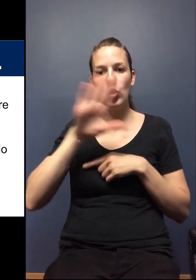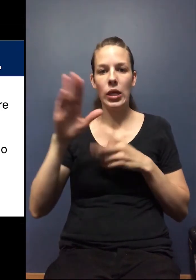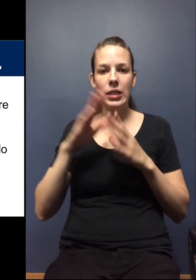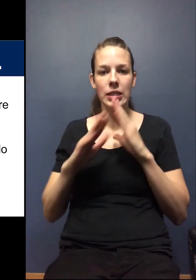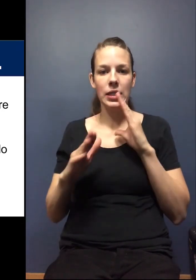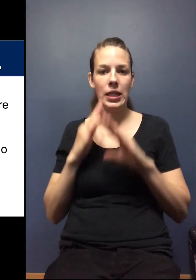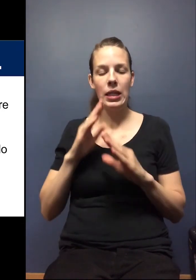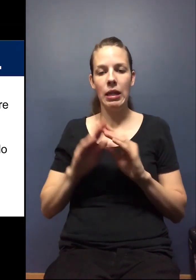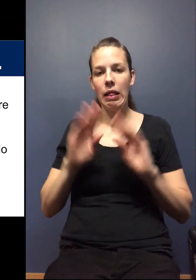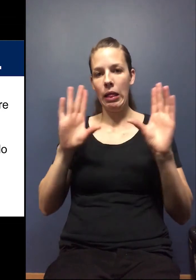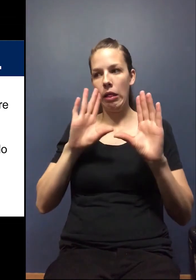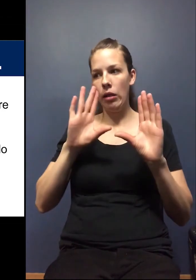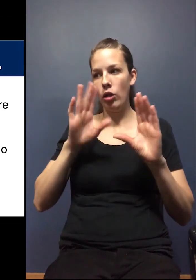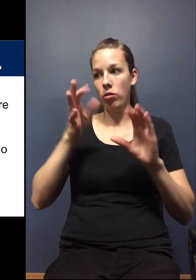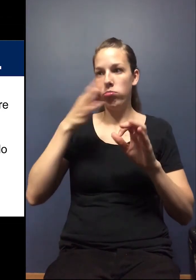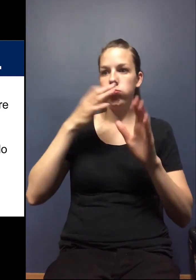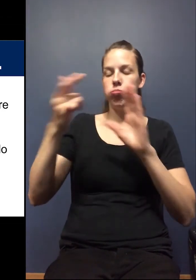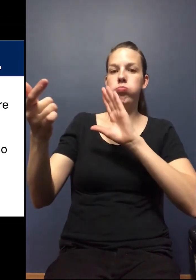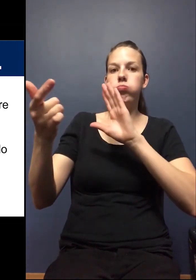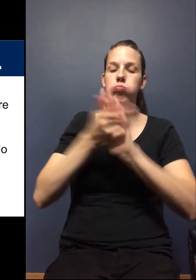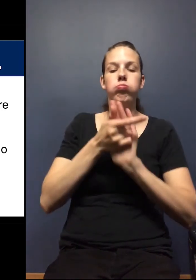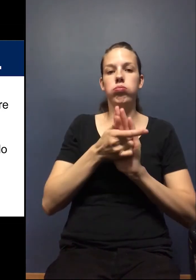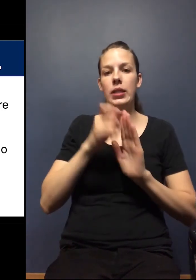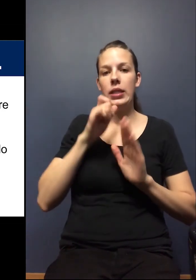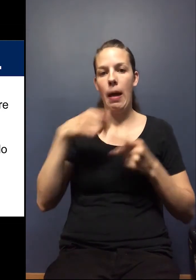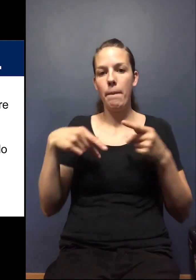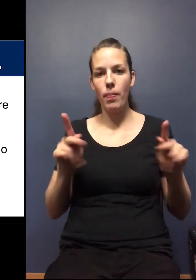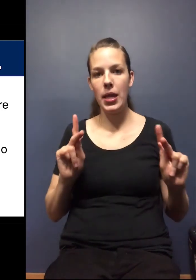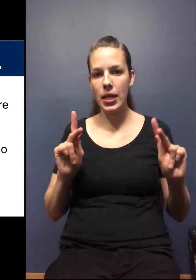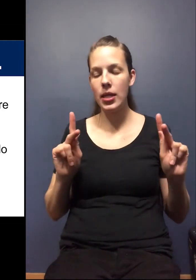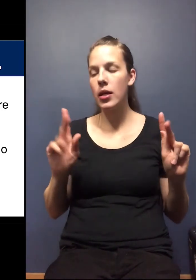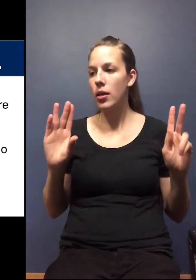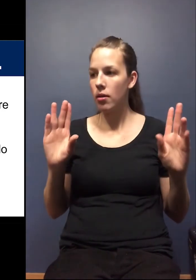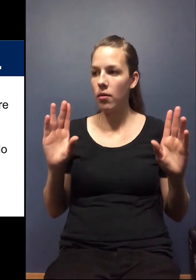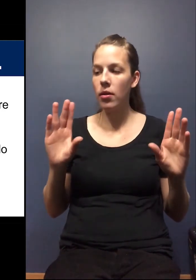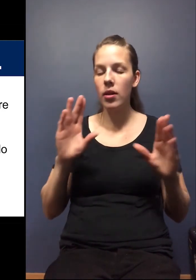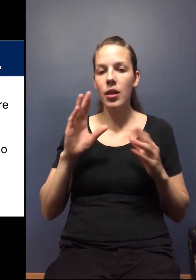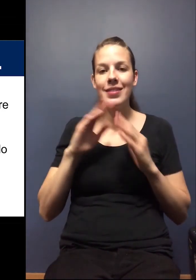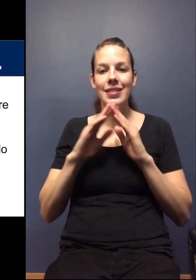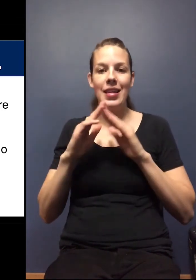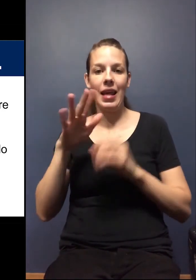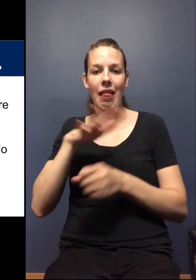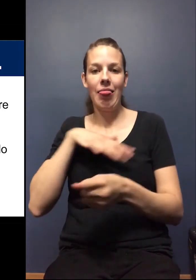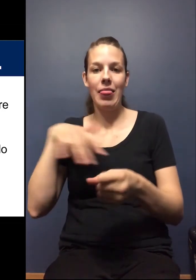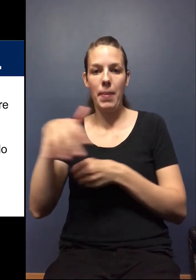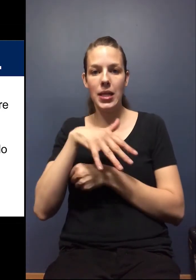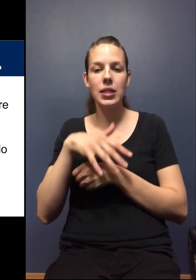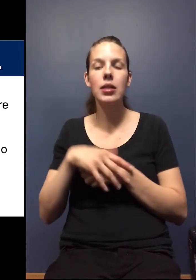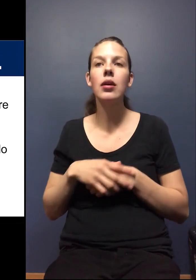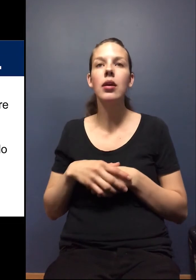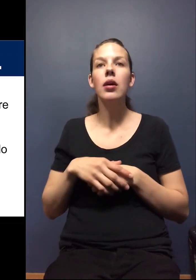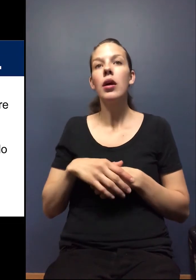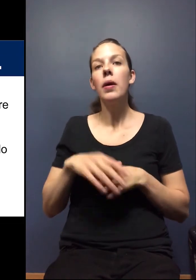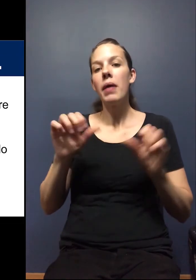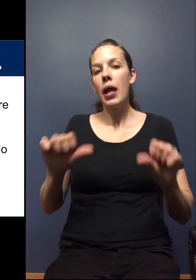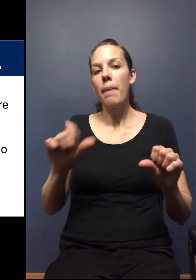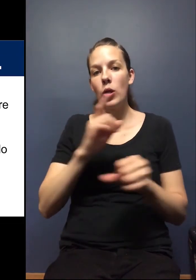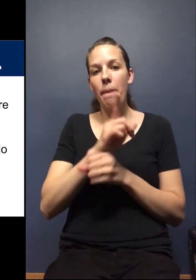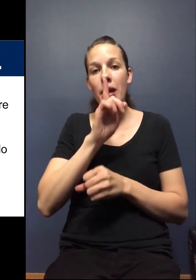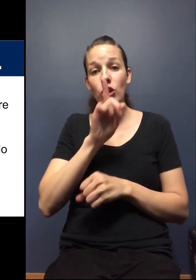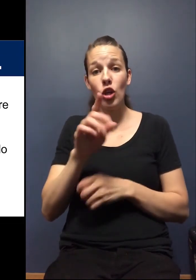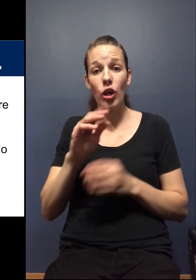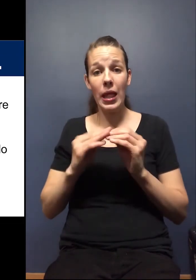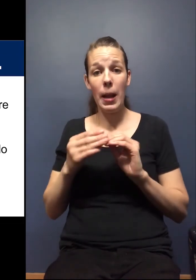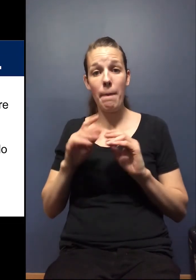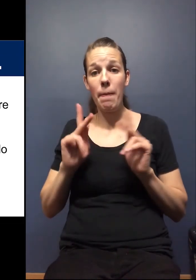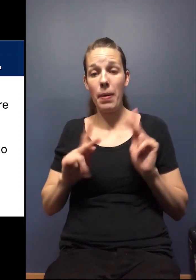has, um, clearly laid it out that you are not allowed to have garage sales in your city limits. But, um, being able to ensure the